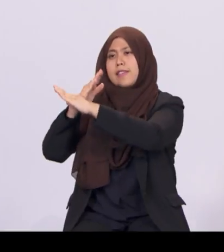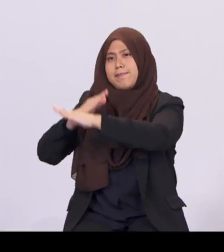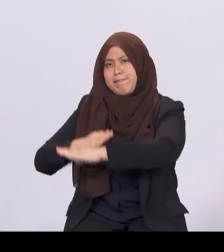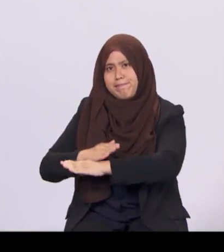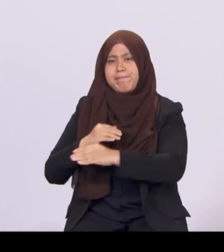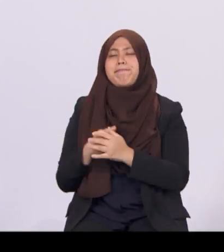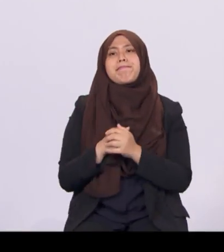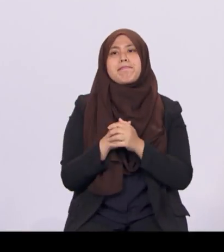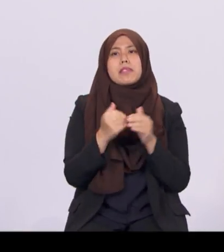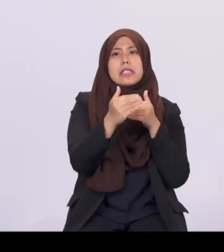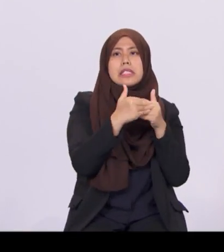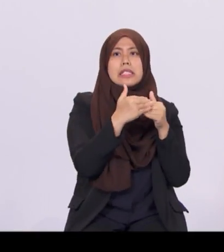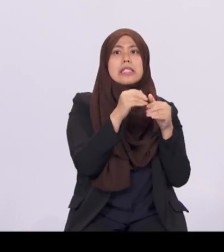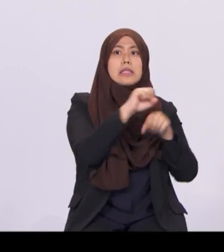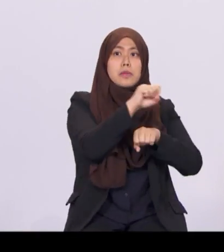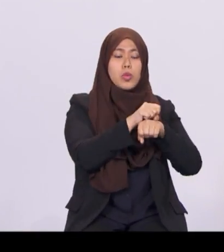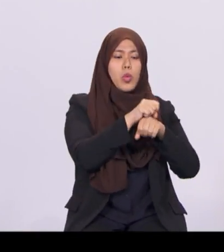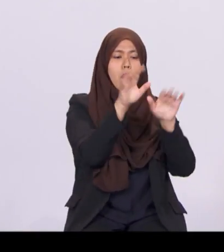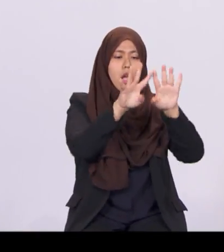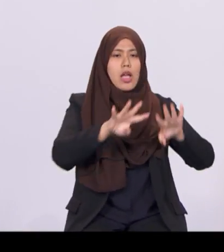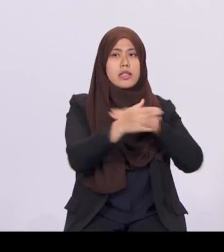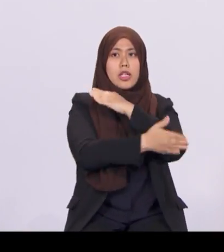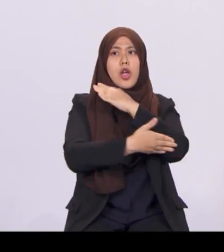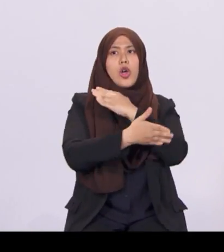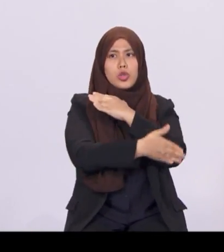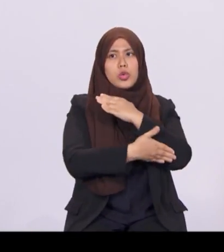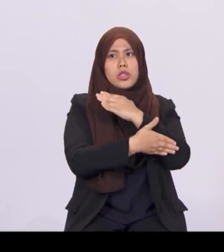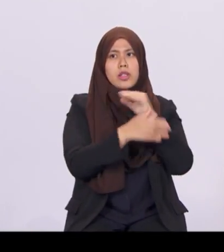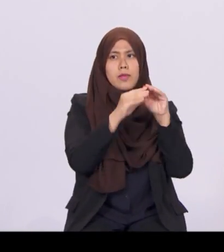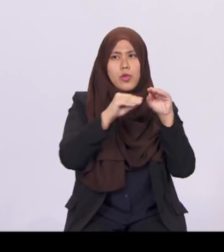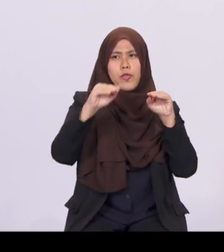are moving up the value chain and the middle class population is growing rapidly.